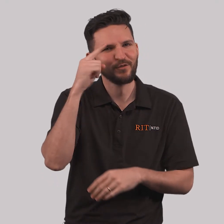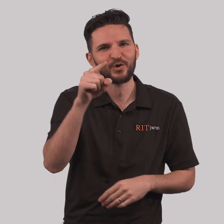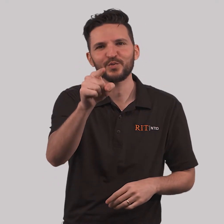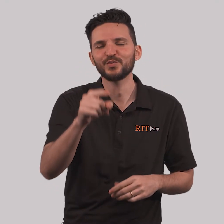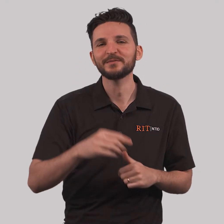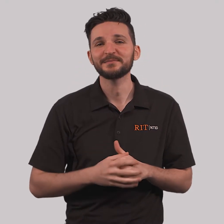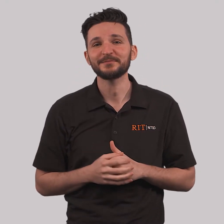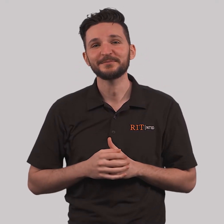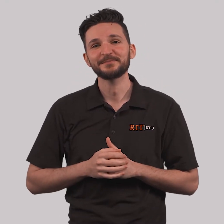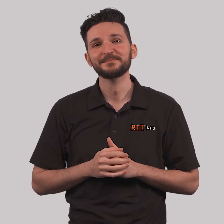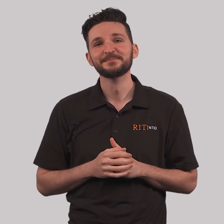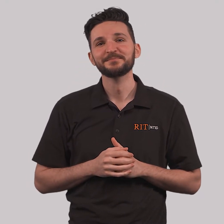is waiting for you.